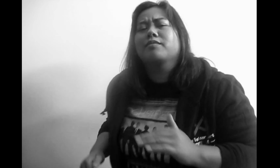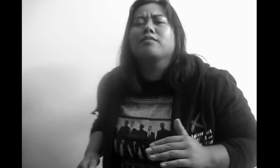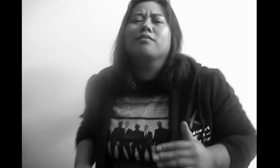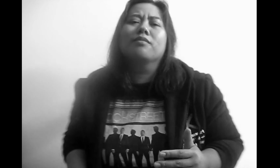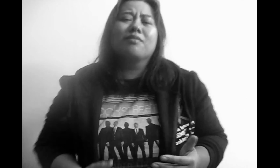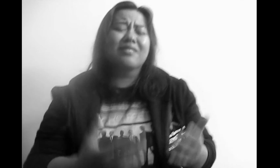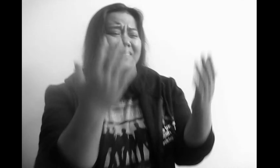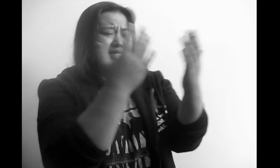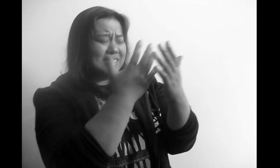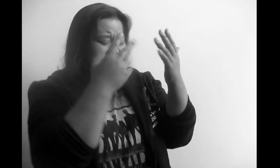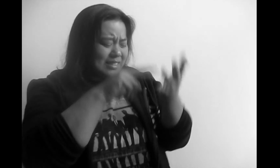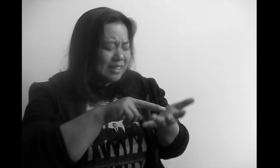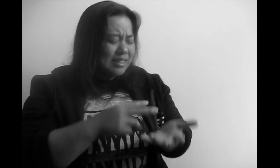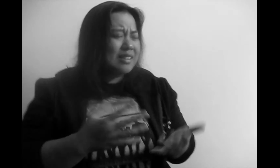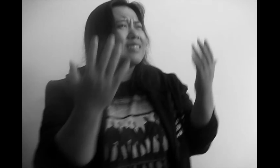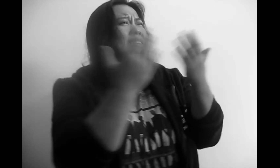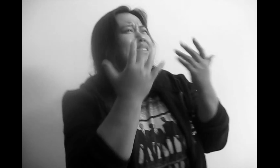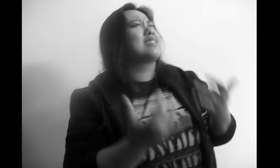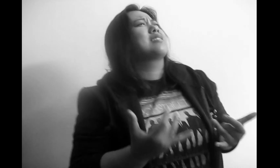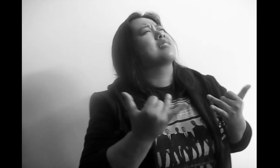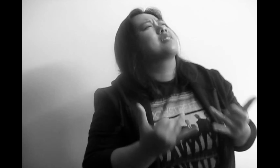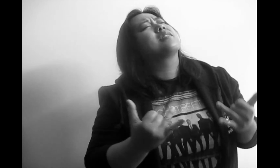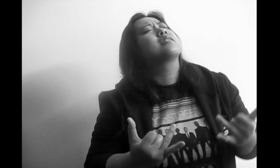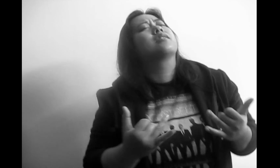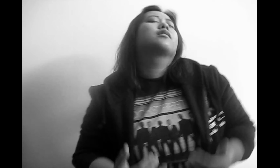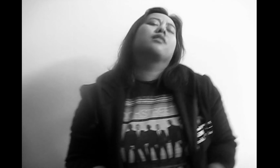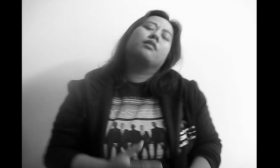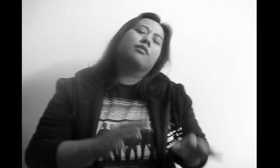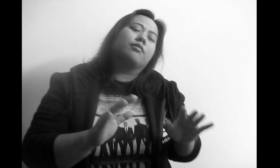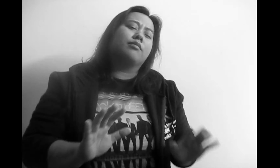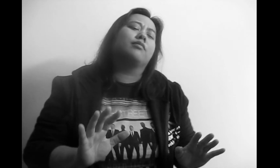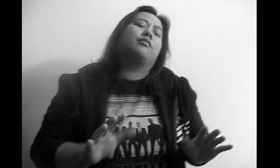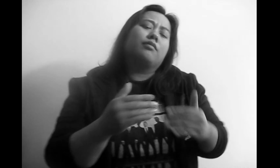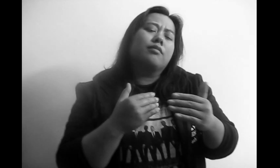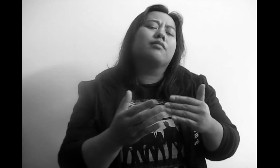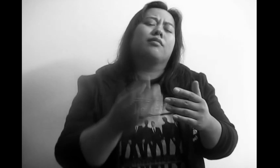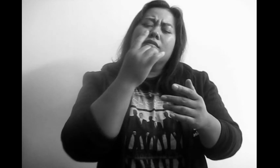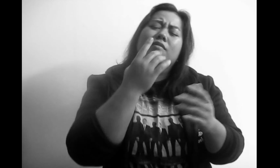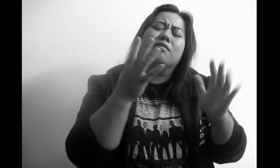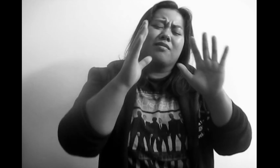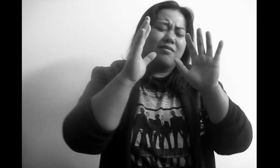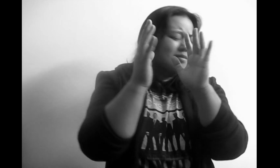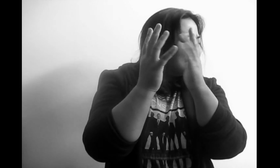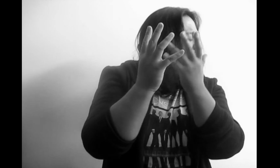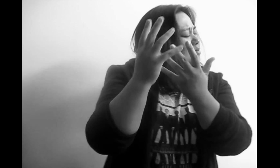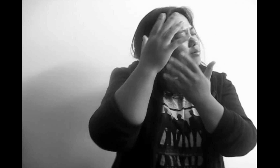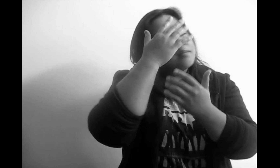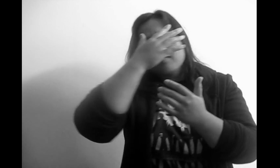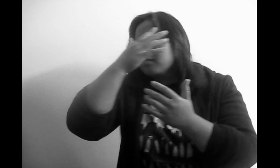It's like you're standing right in front of me now Though the light's gone darker now You've just gone